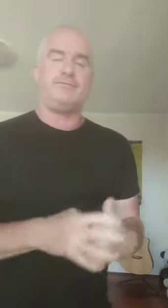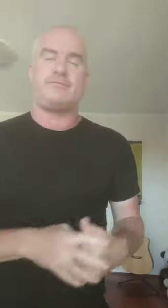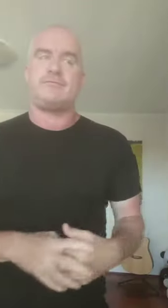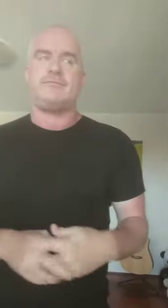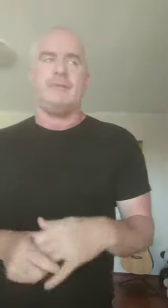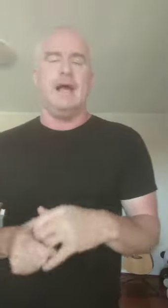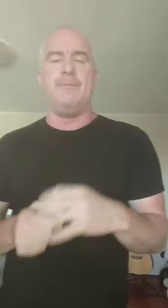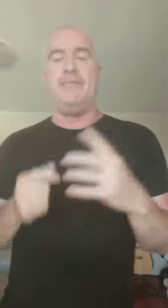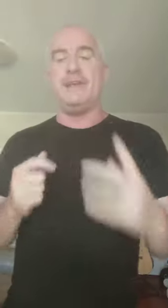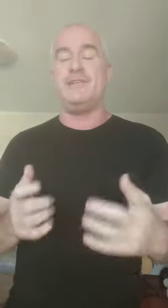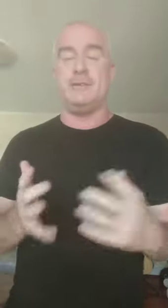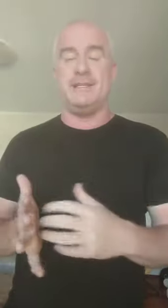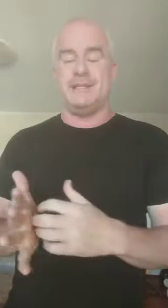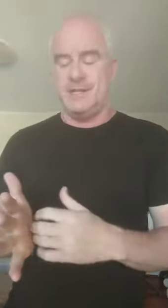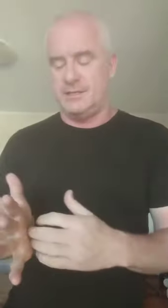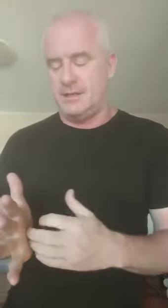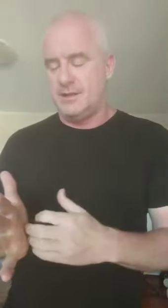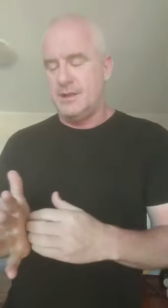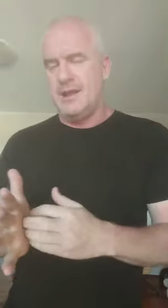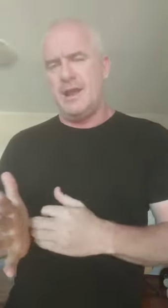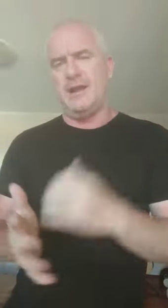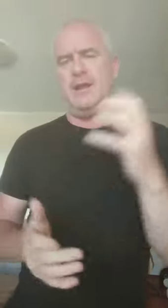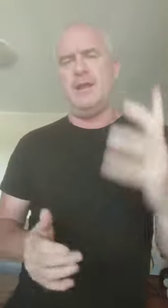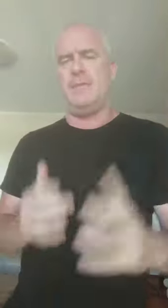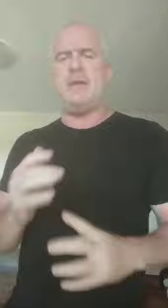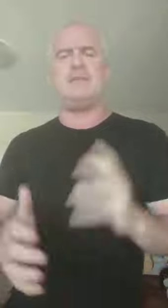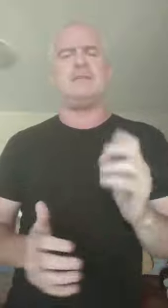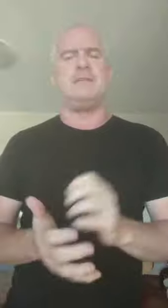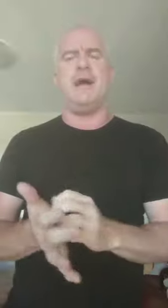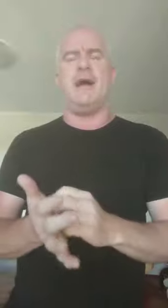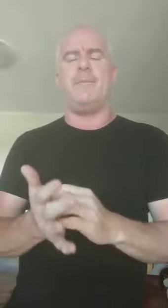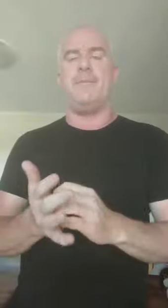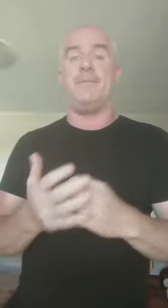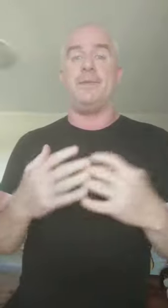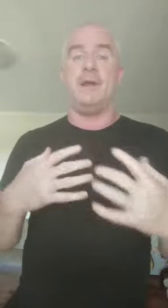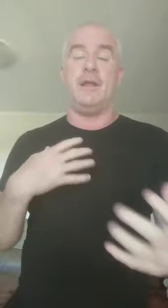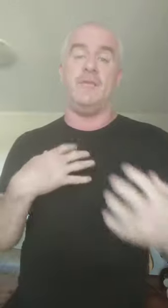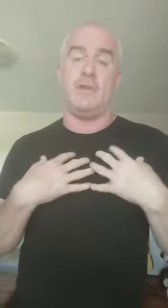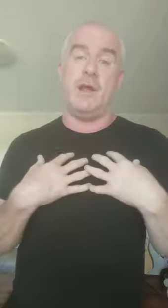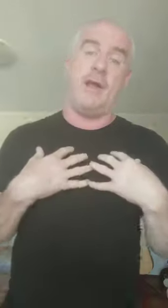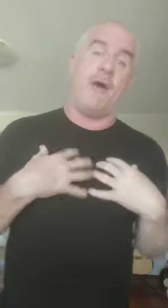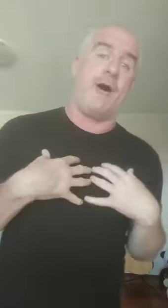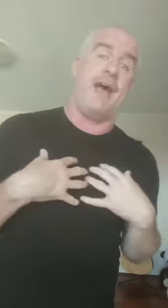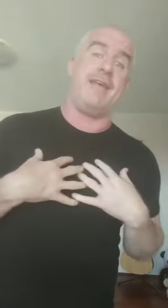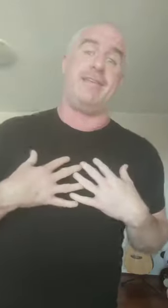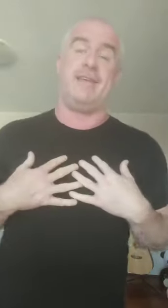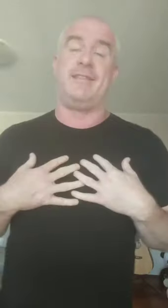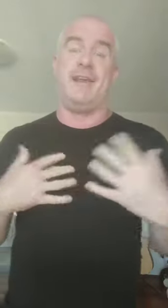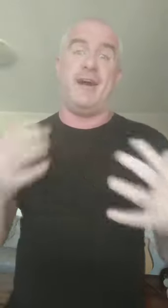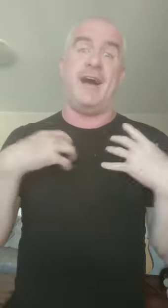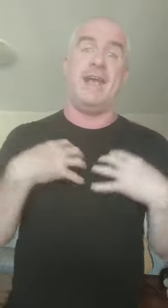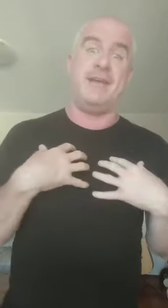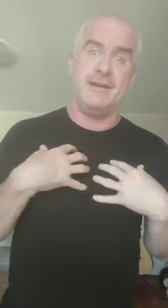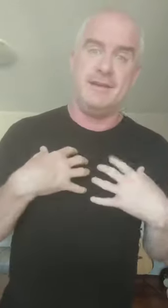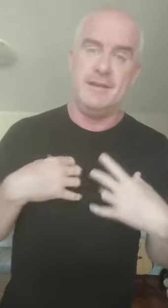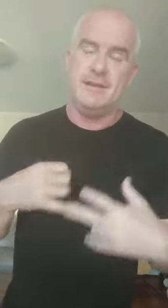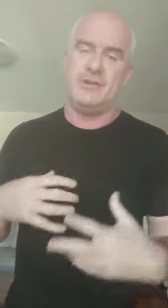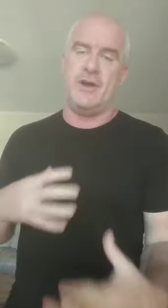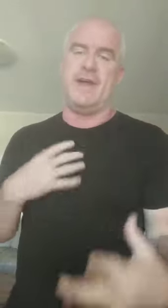that they deal with these things. And maybe just I'll give you how I think that I try